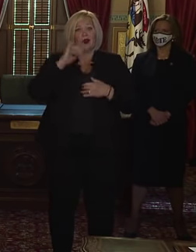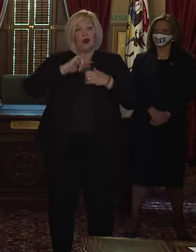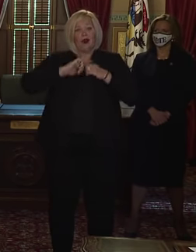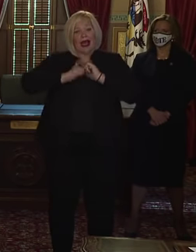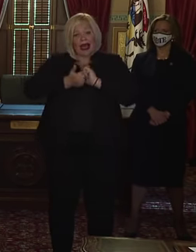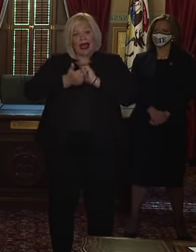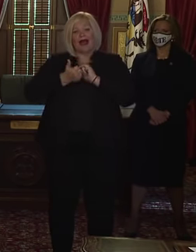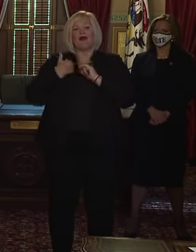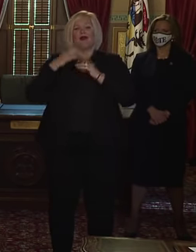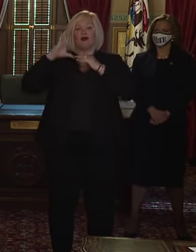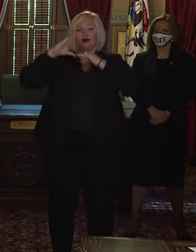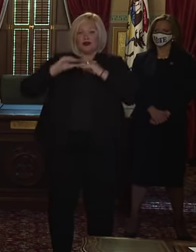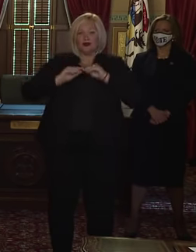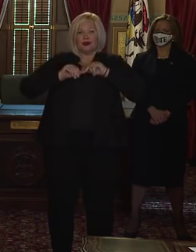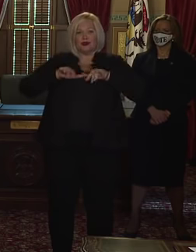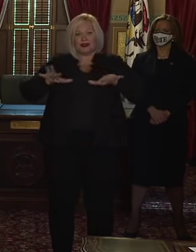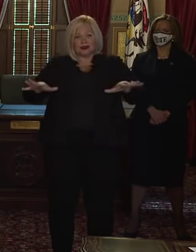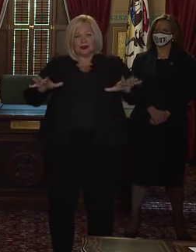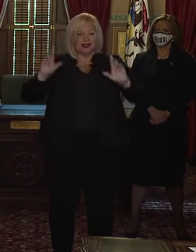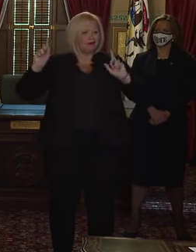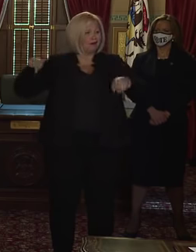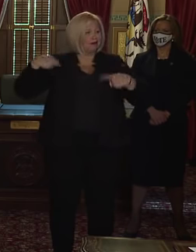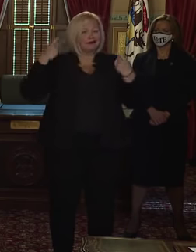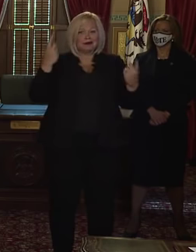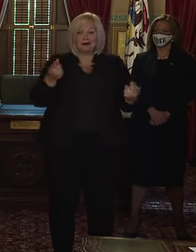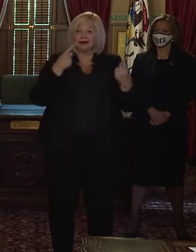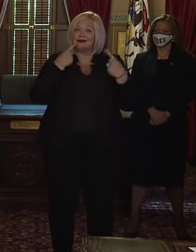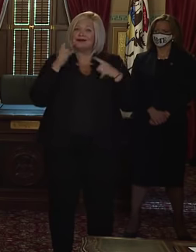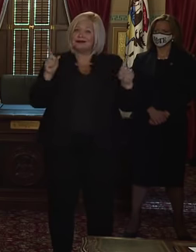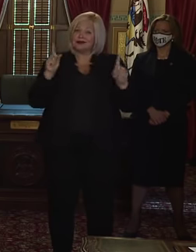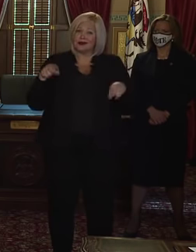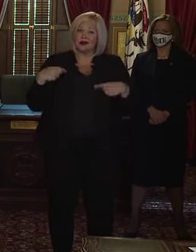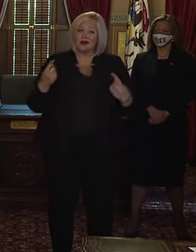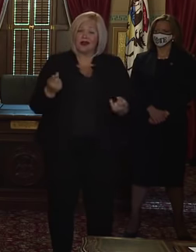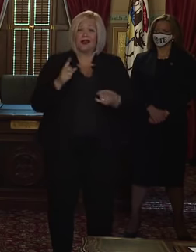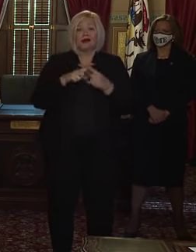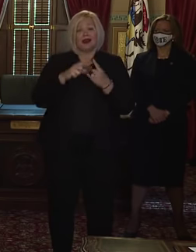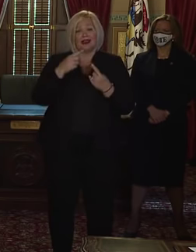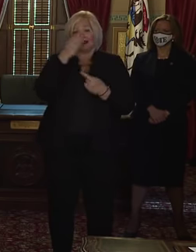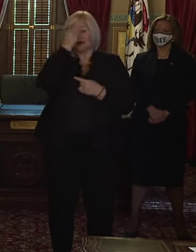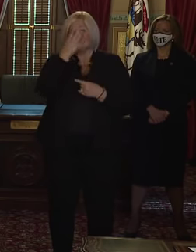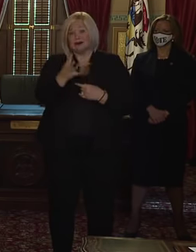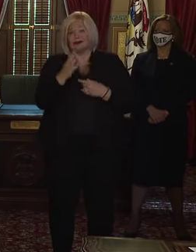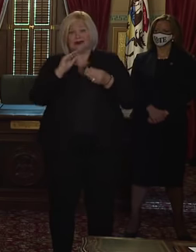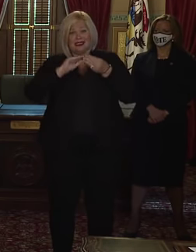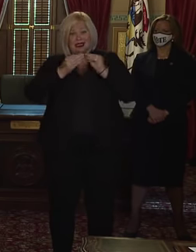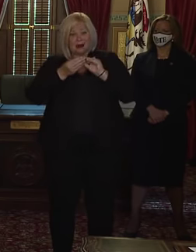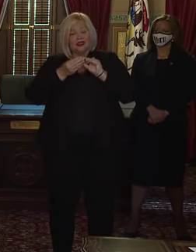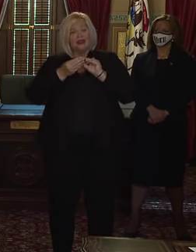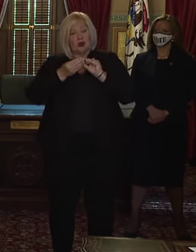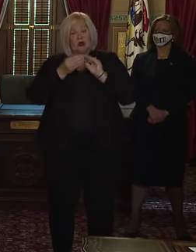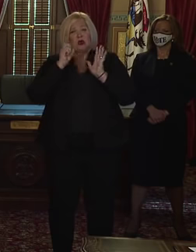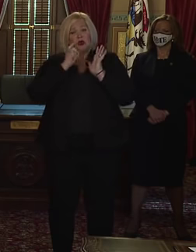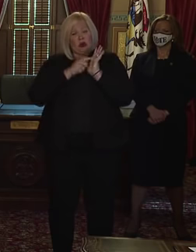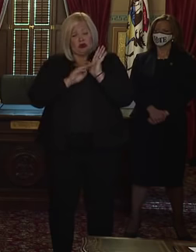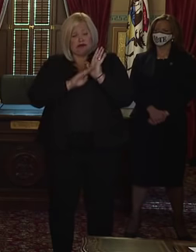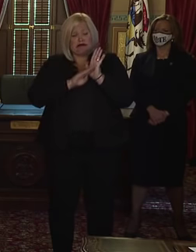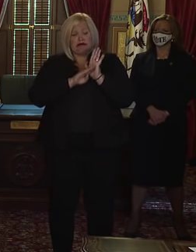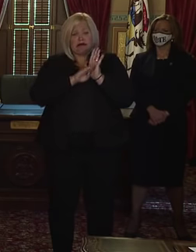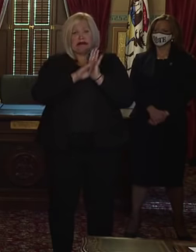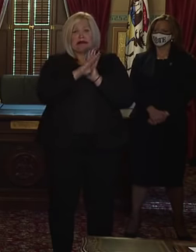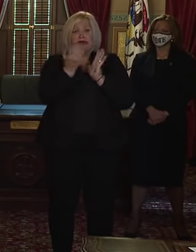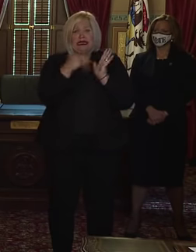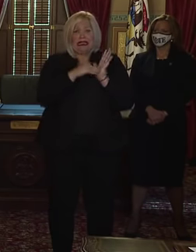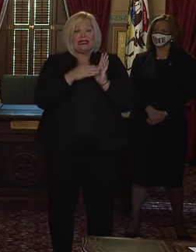push our COVID numbers down. We've been successful in the past, but I can tell you right now the numbers that we're seeing are concerning. And we are on the cusp